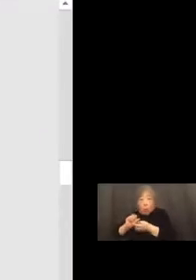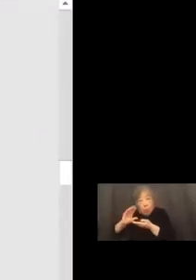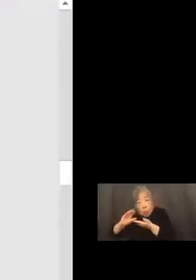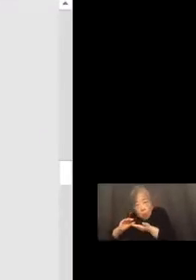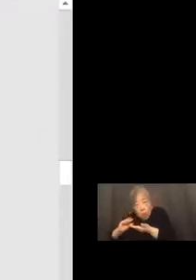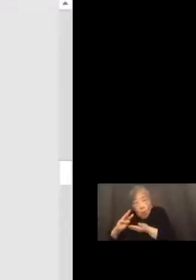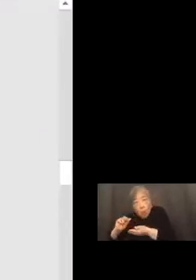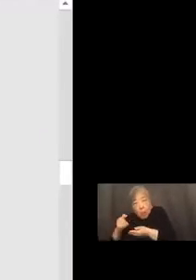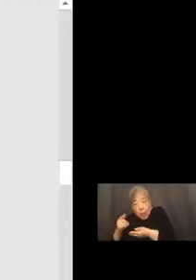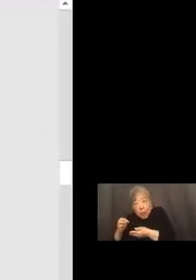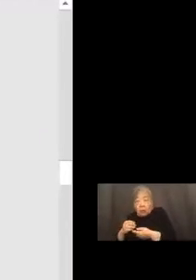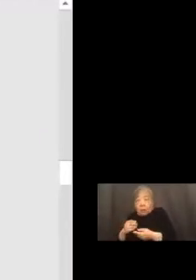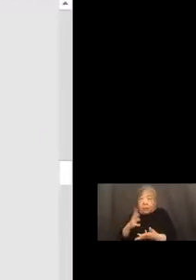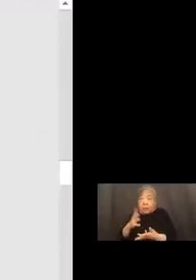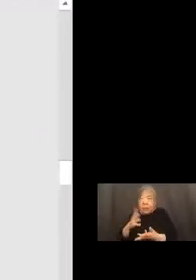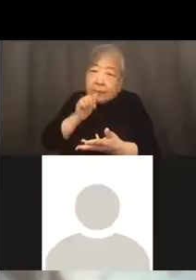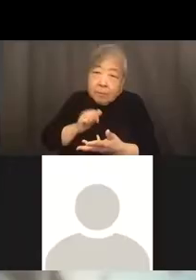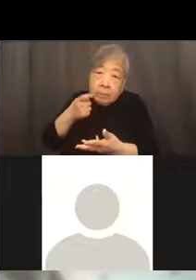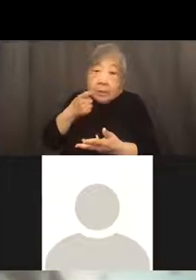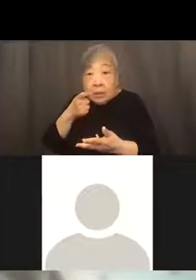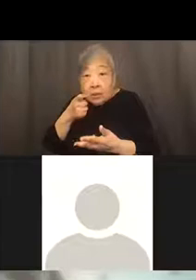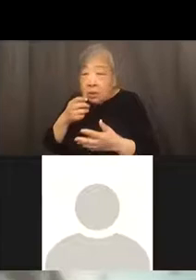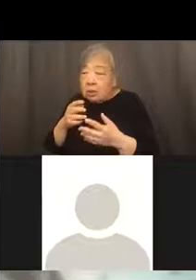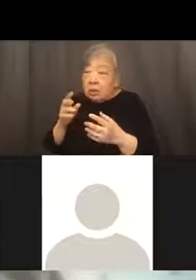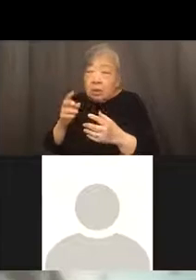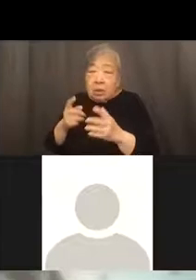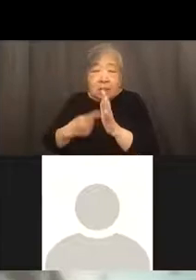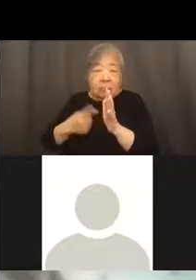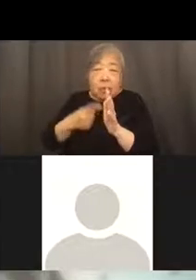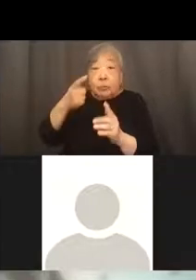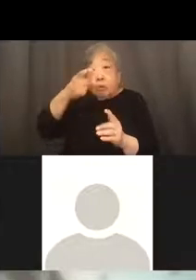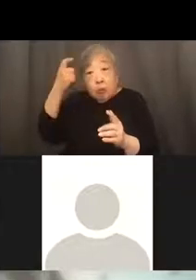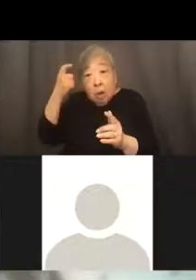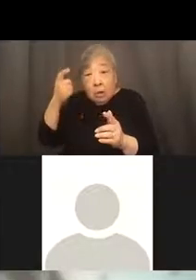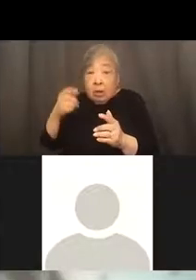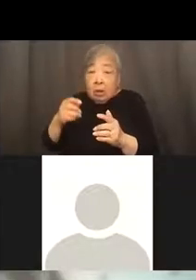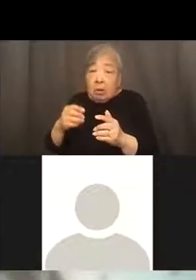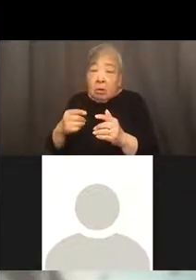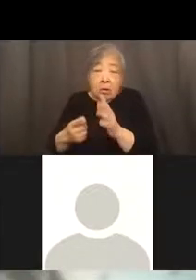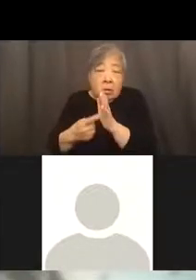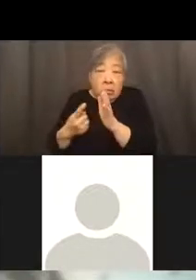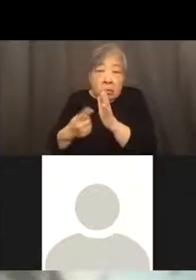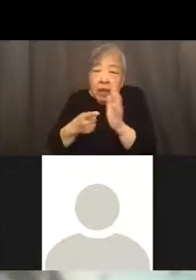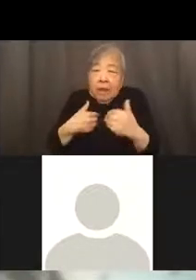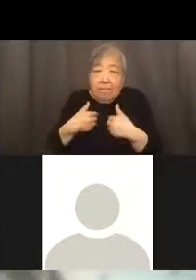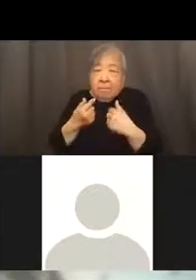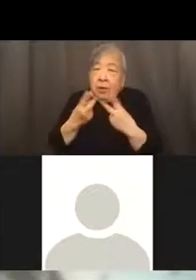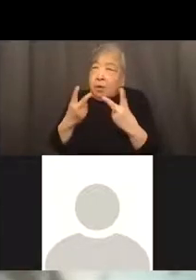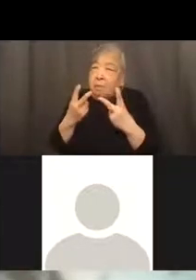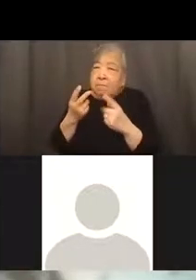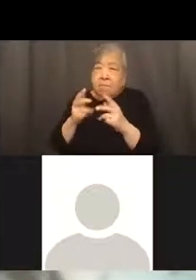with addiction, trauma, and sometimes just with very, very few housing options.